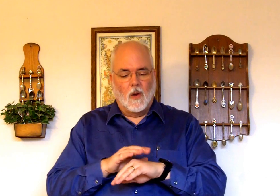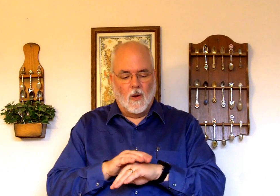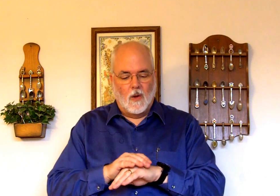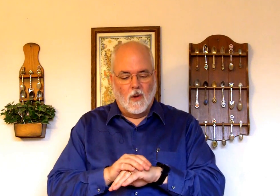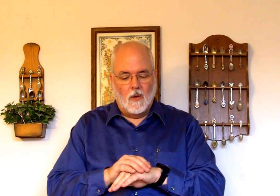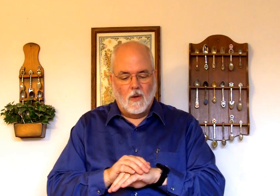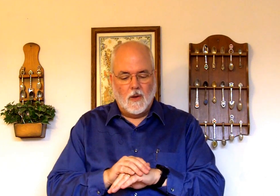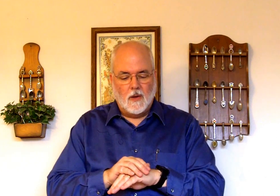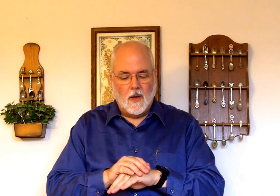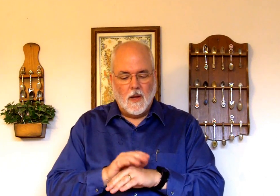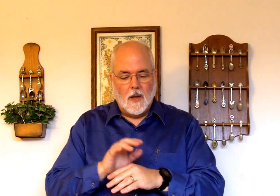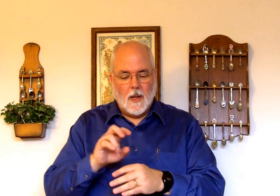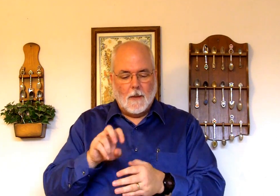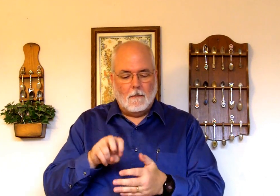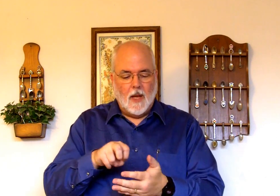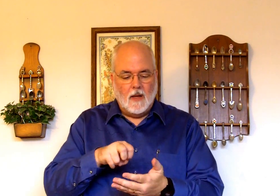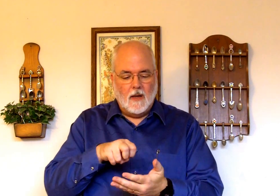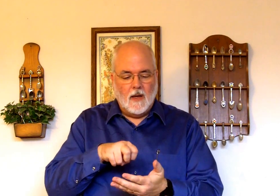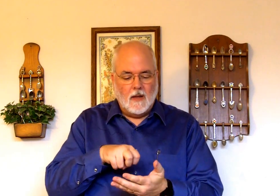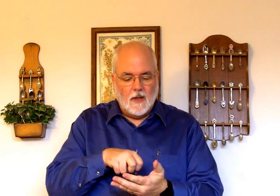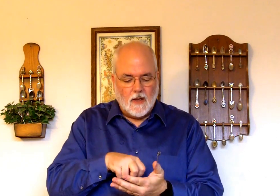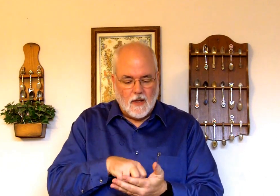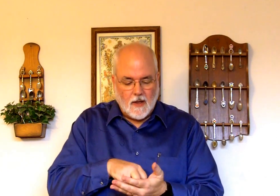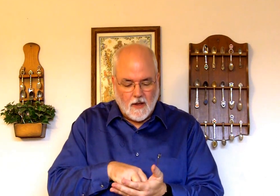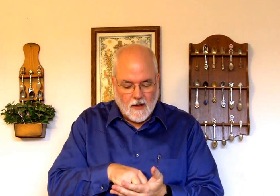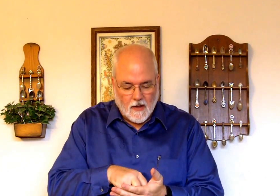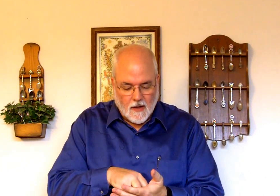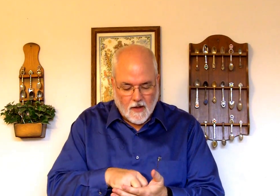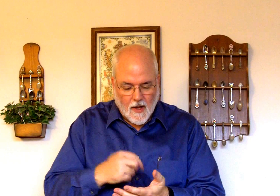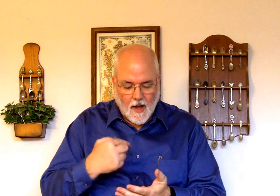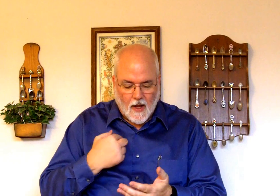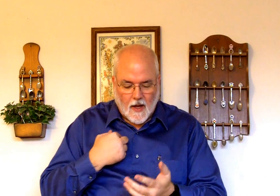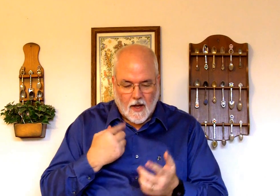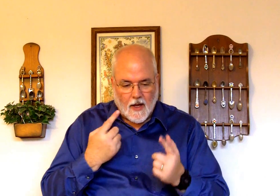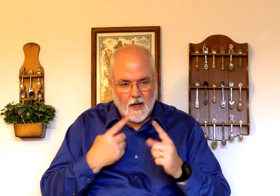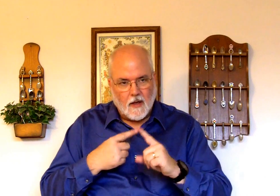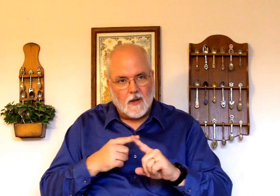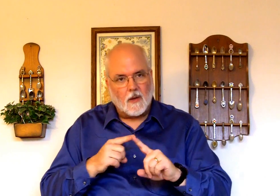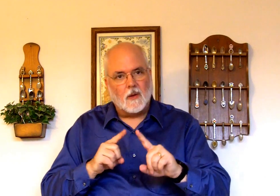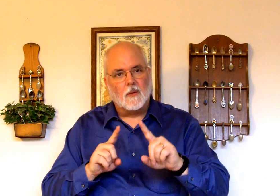On Bended Knee, I come.